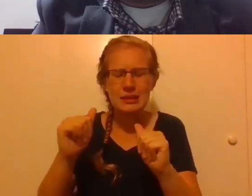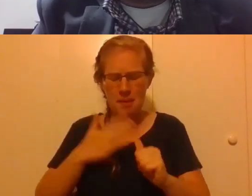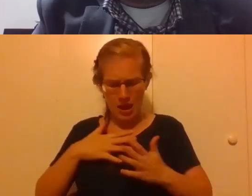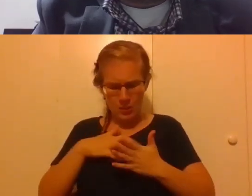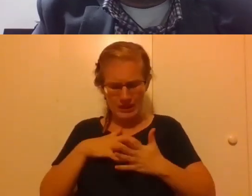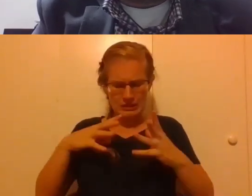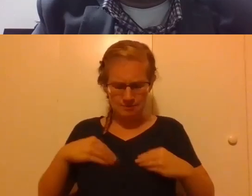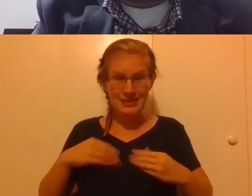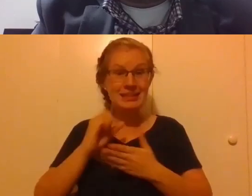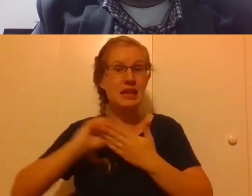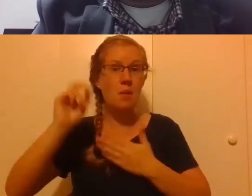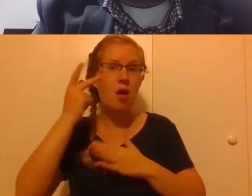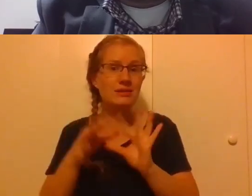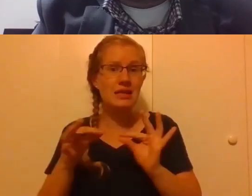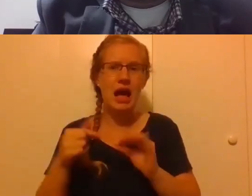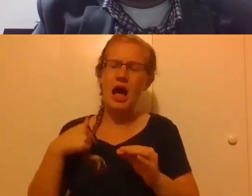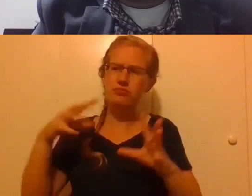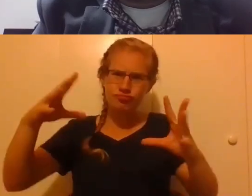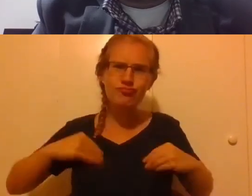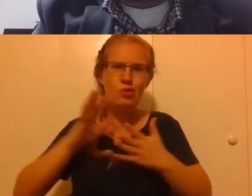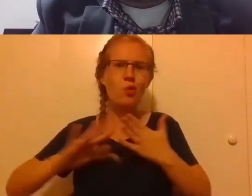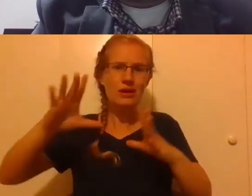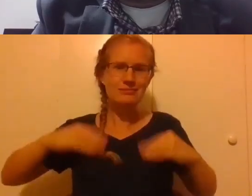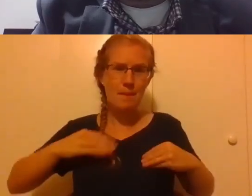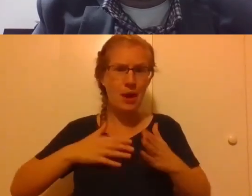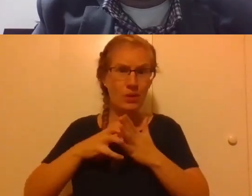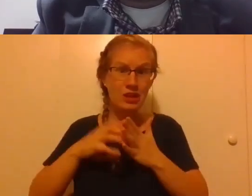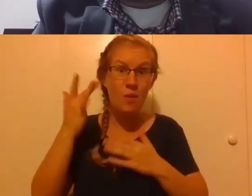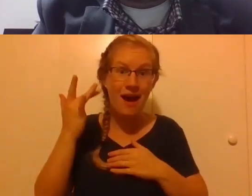glory in my weakness because of the grace of Christ.